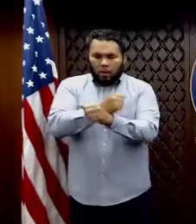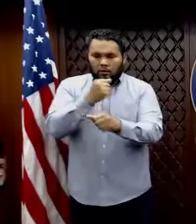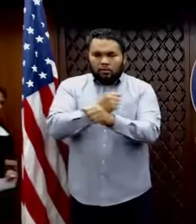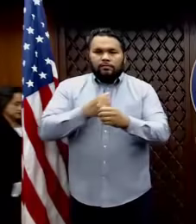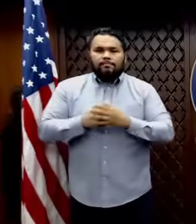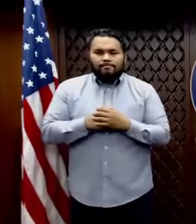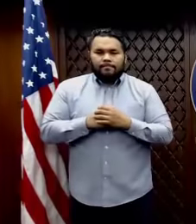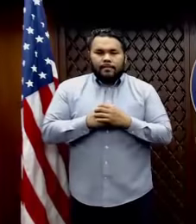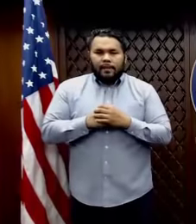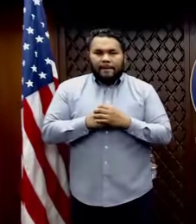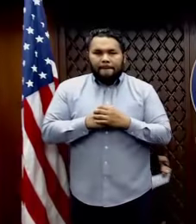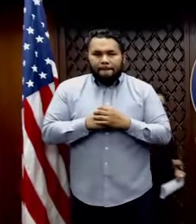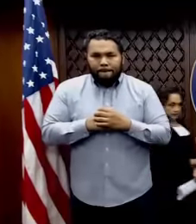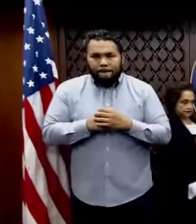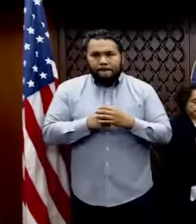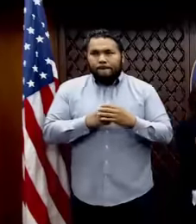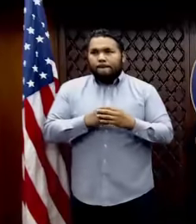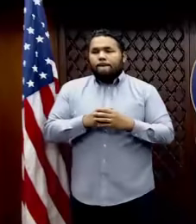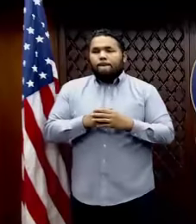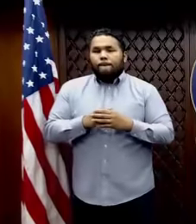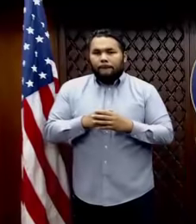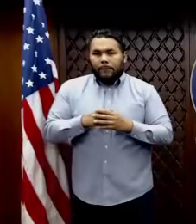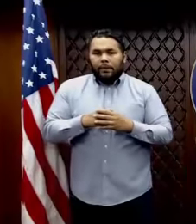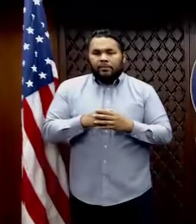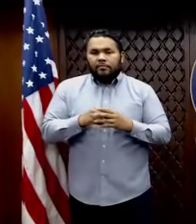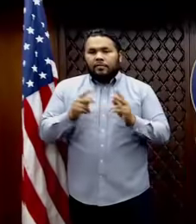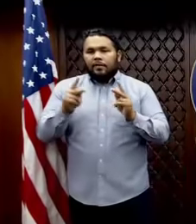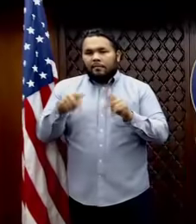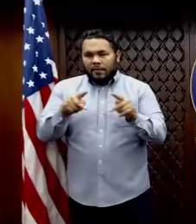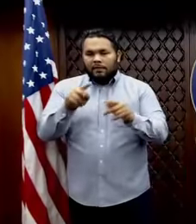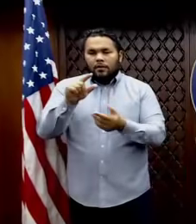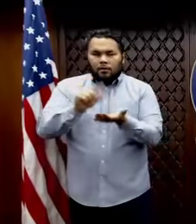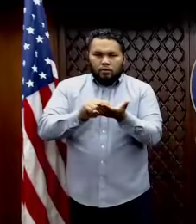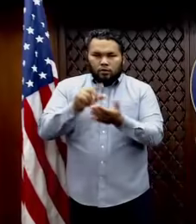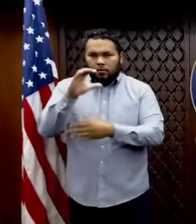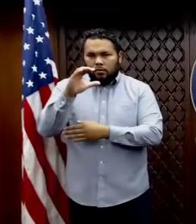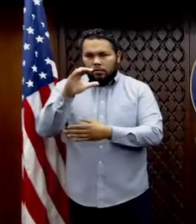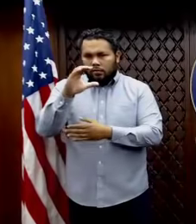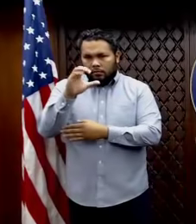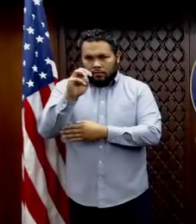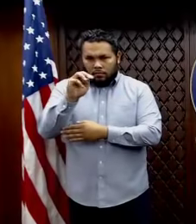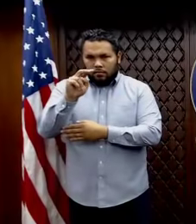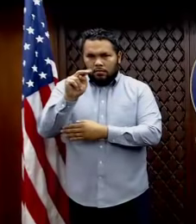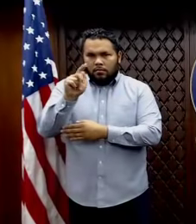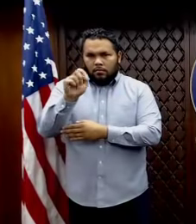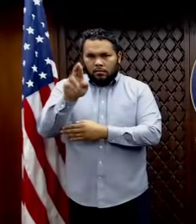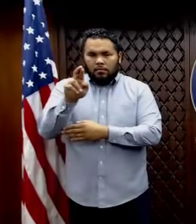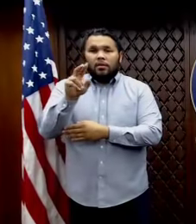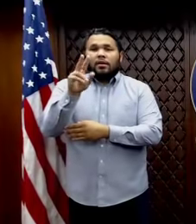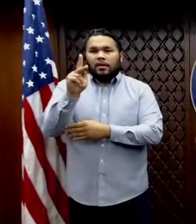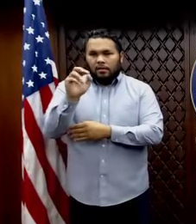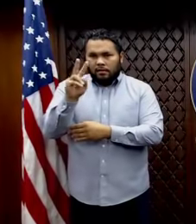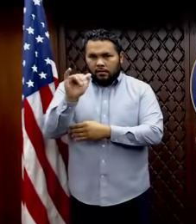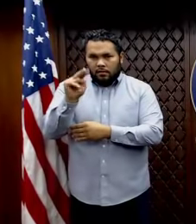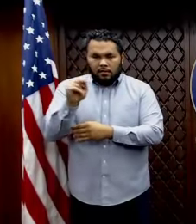Thank you, Nick. Pacific News Center, Kevin Kerrigan. Yes. Good afternoon, Governor. Good